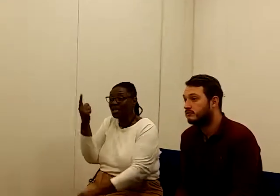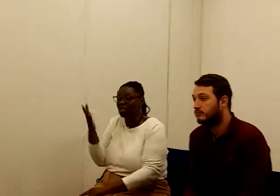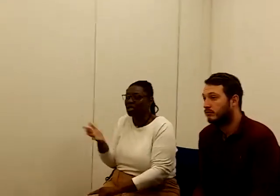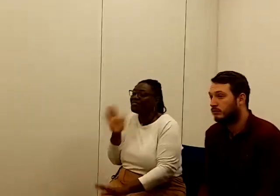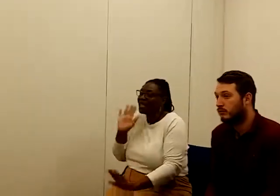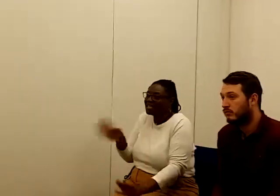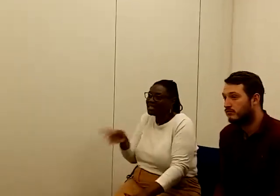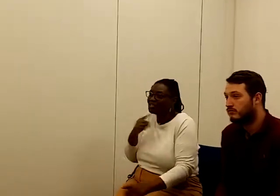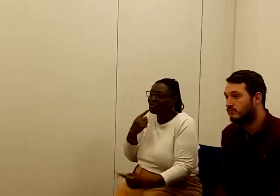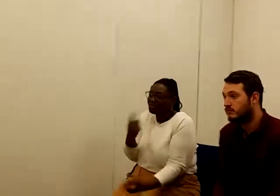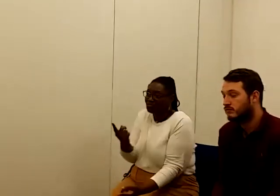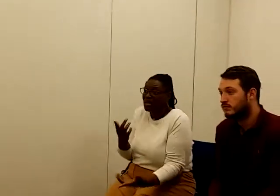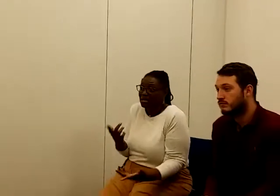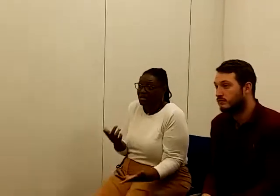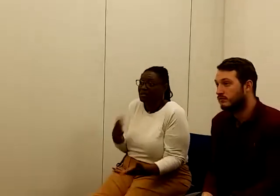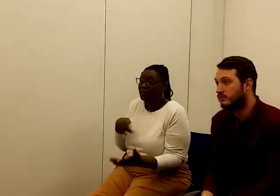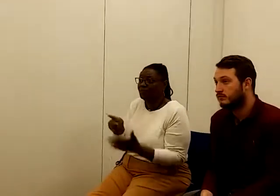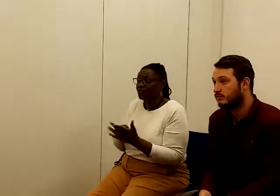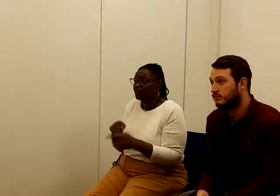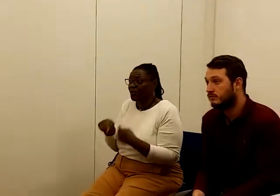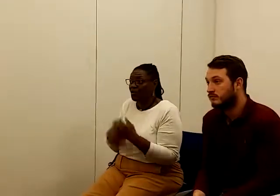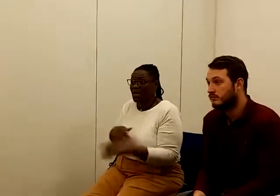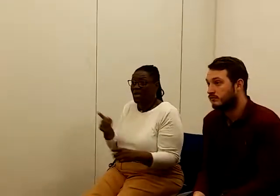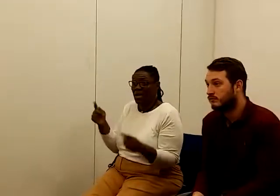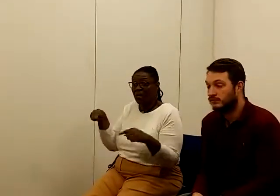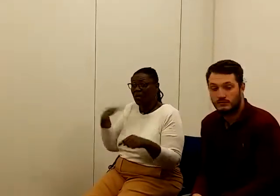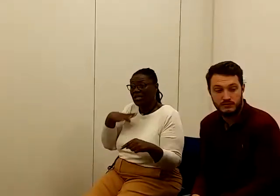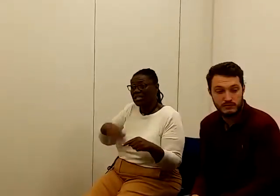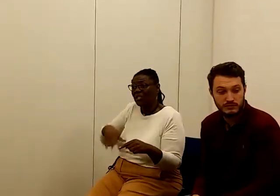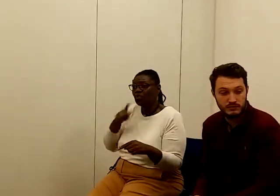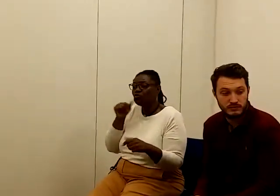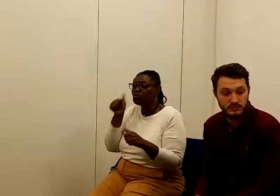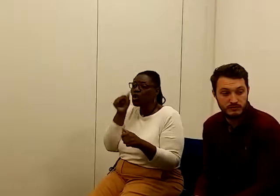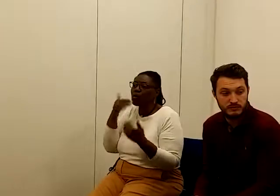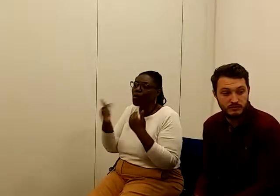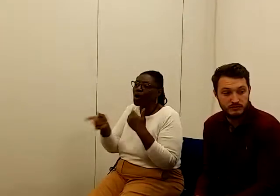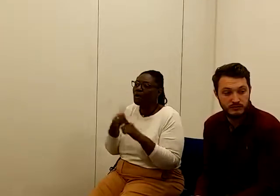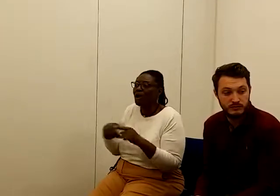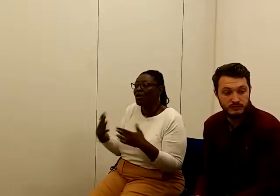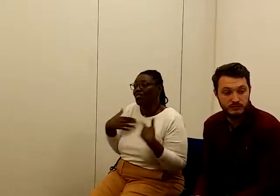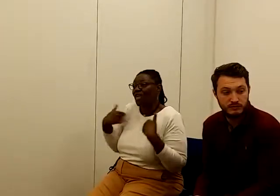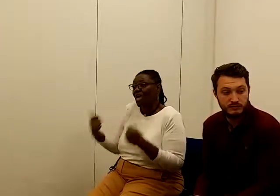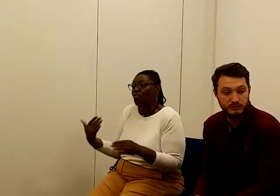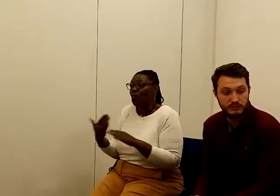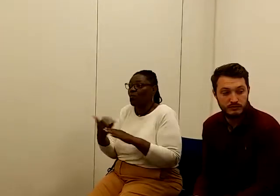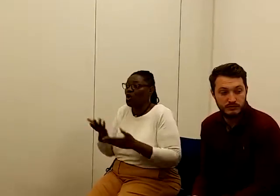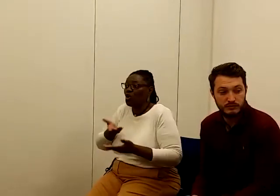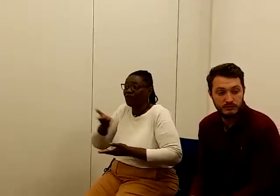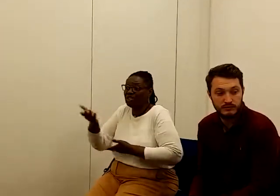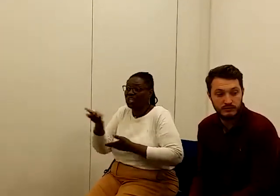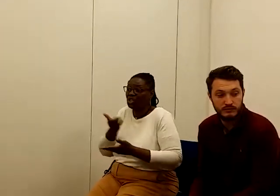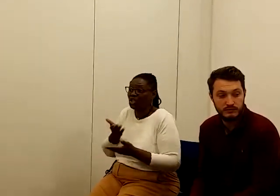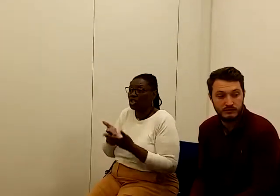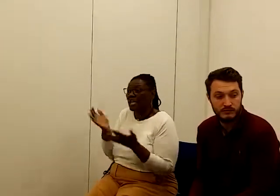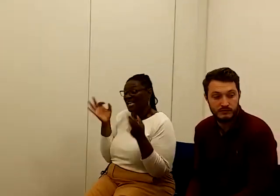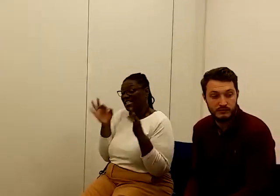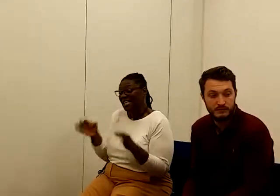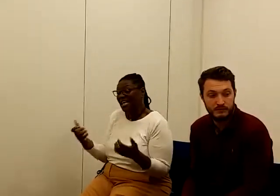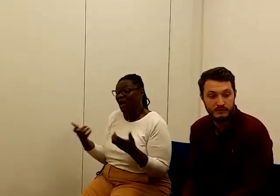stressed about where we need to know more about the health and work conversation, exactly how that works and how